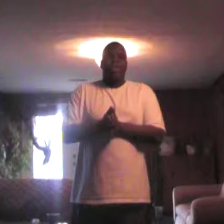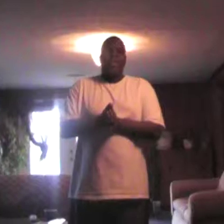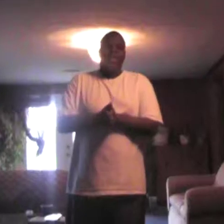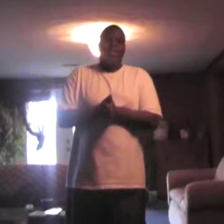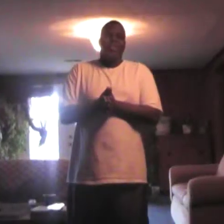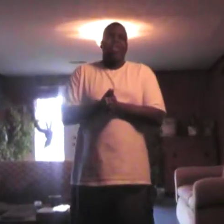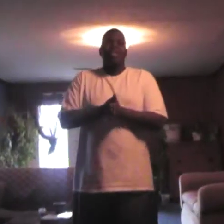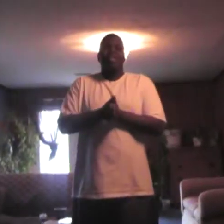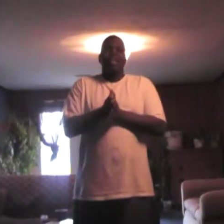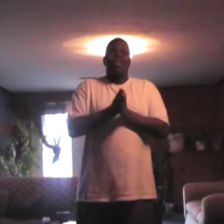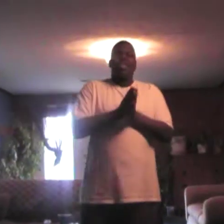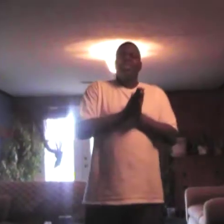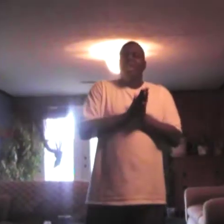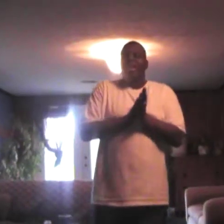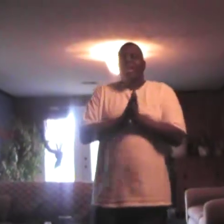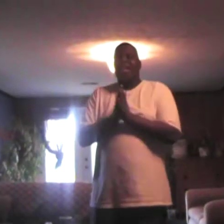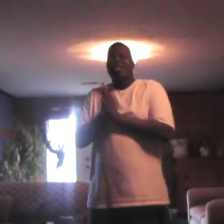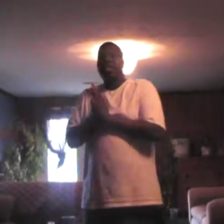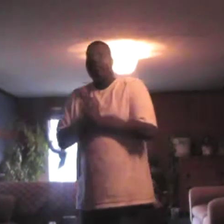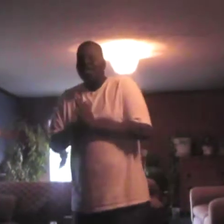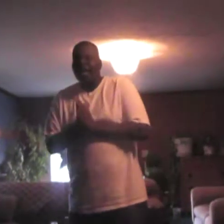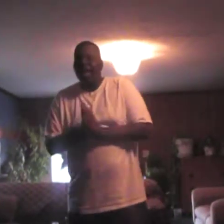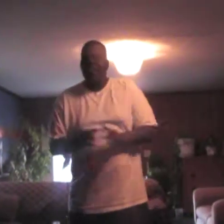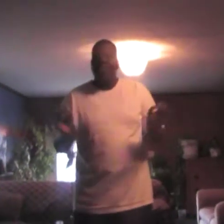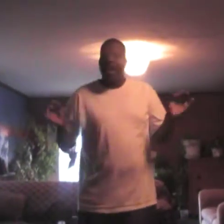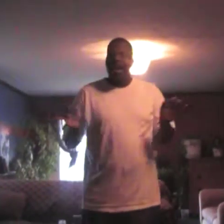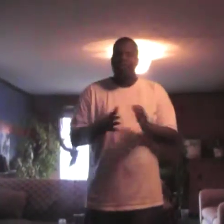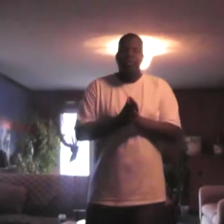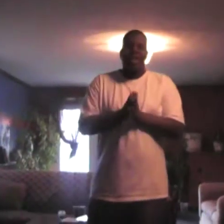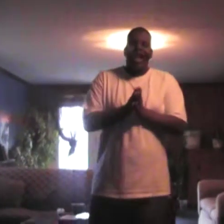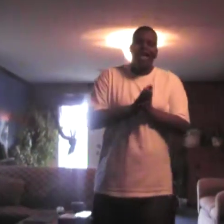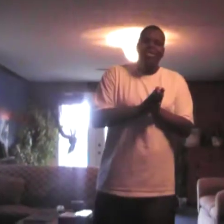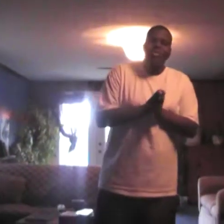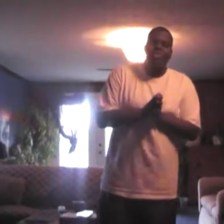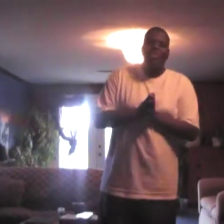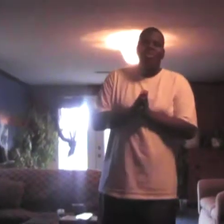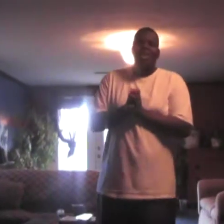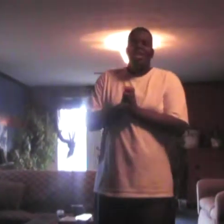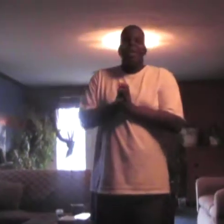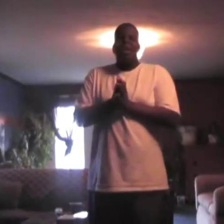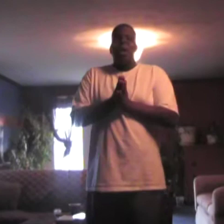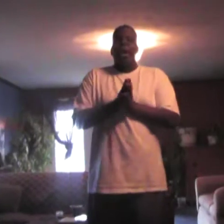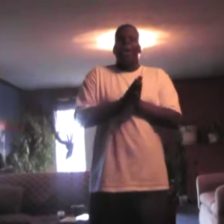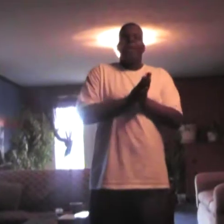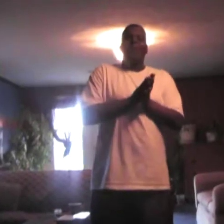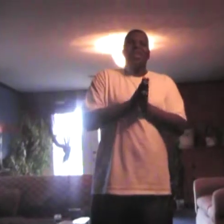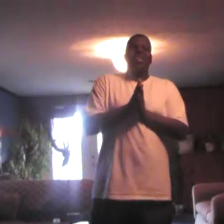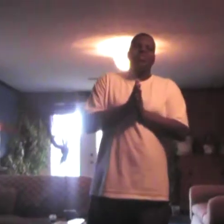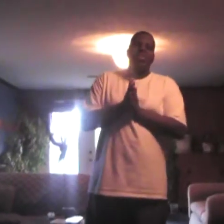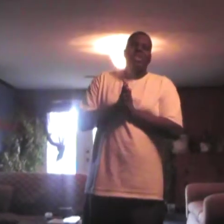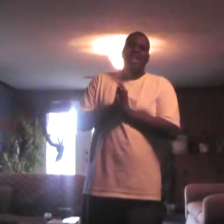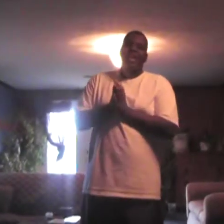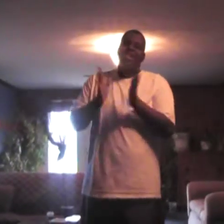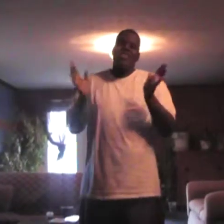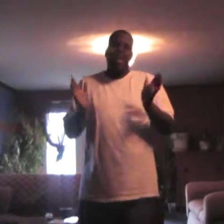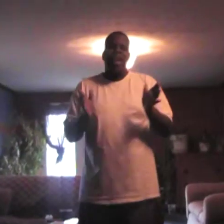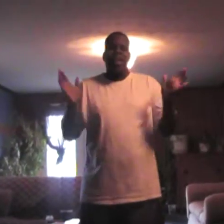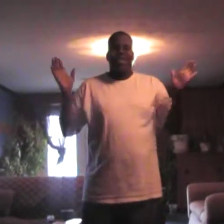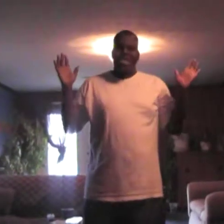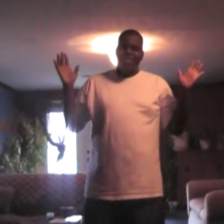Go. Okay, this is Dante Lloyd, a.k.a. D-Money, hail from Osborne High School. Ew. I hope you like this freestyle. If not, send